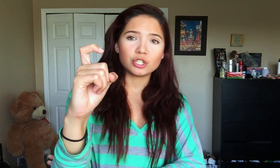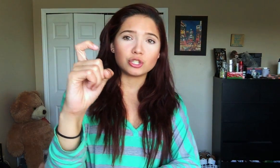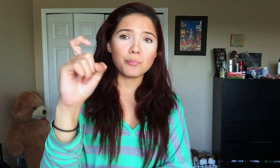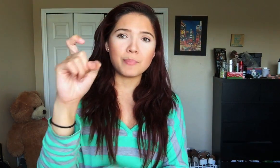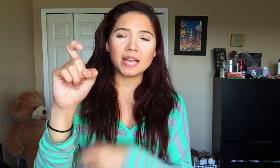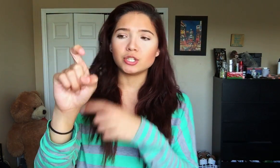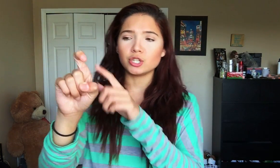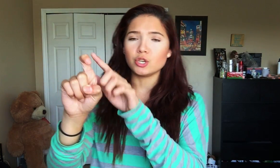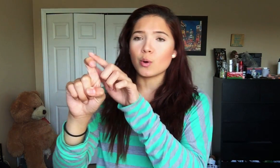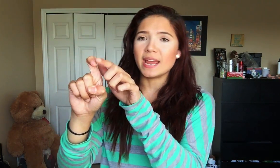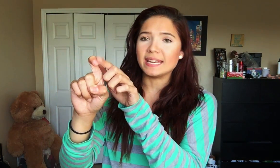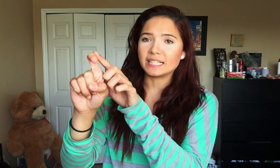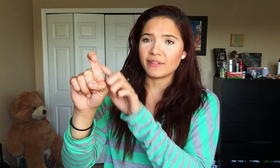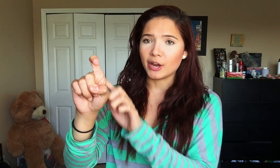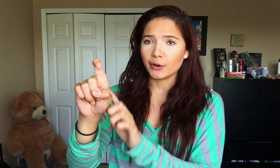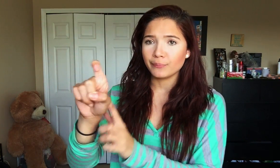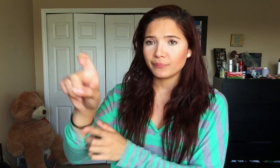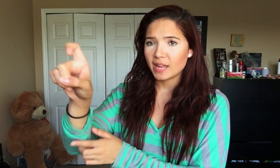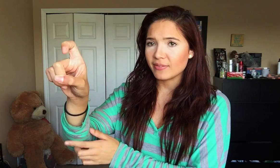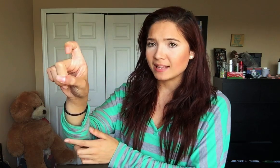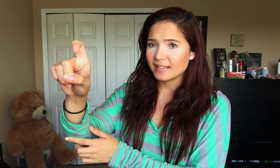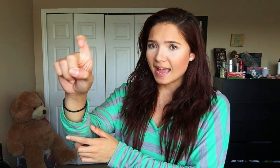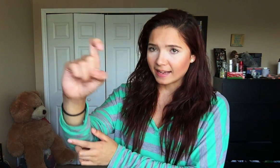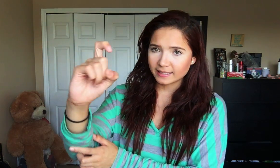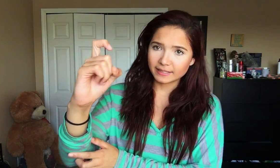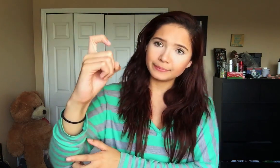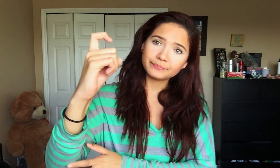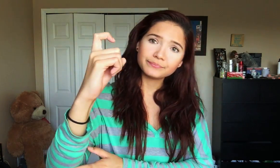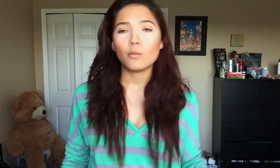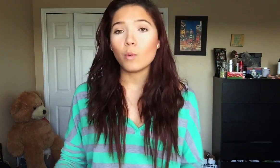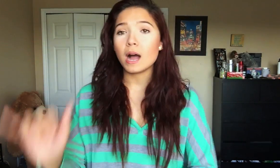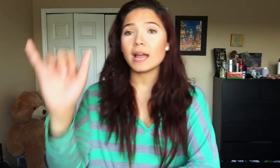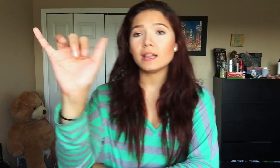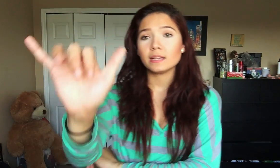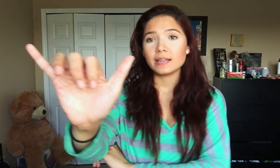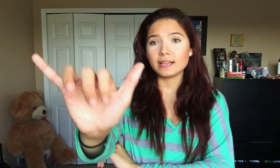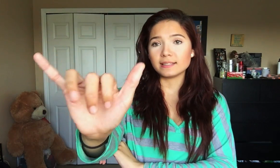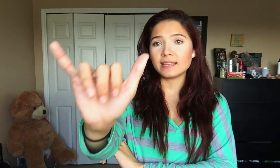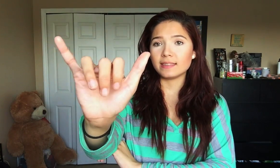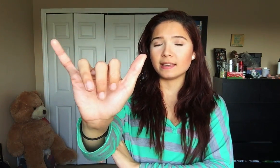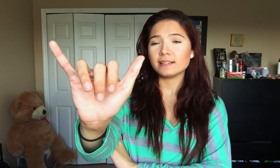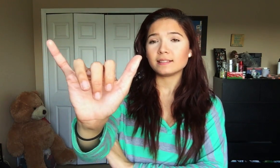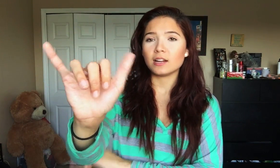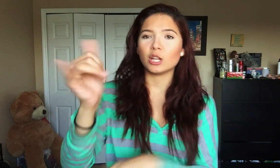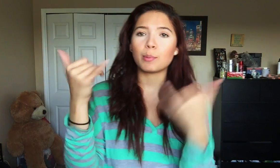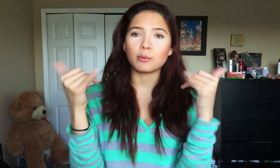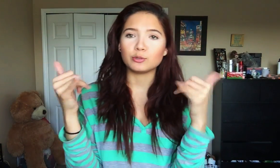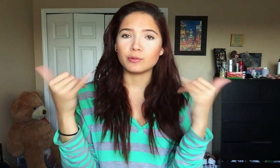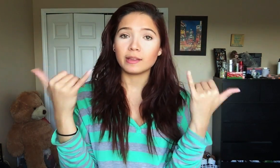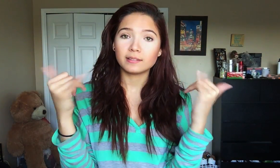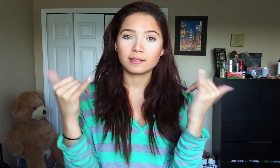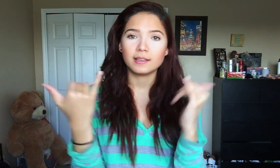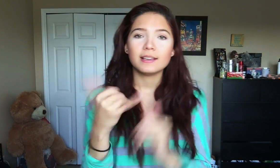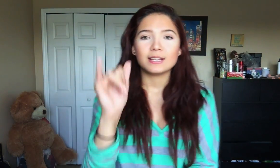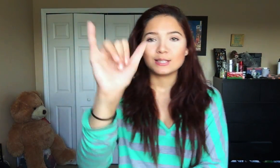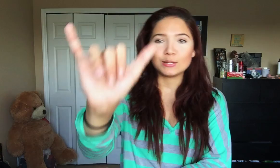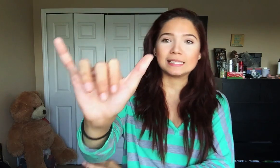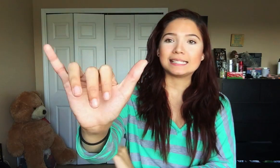just you bend your index finger and that X Y it's like this a lot of people do this so it's the